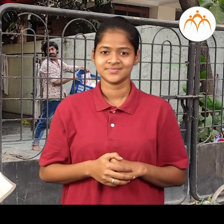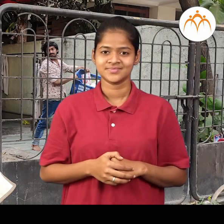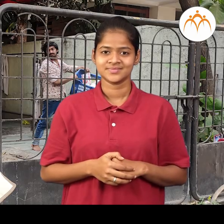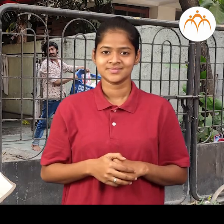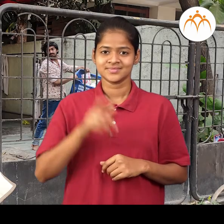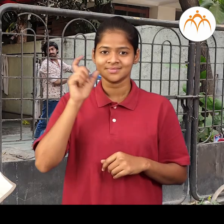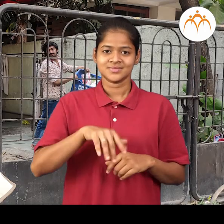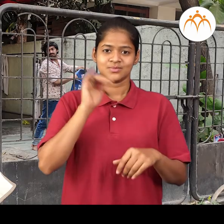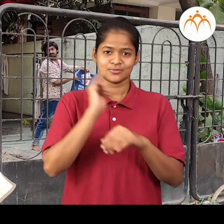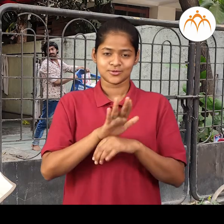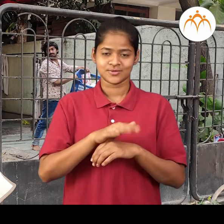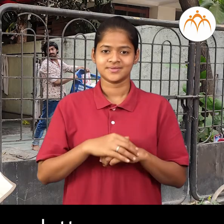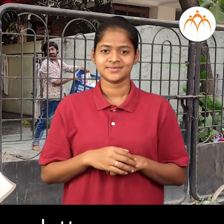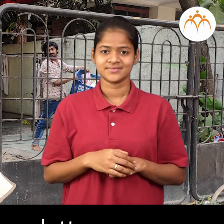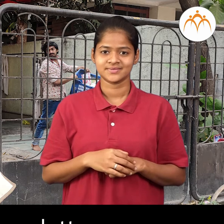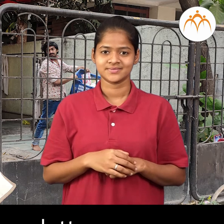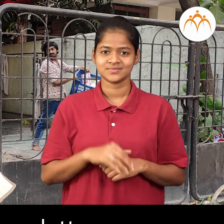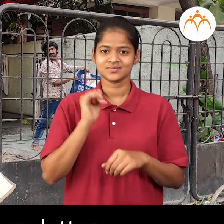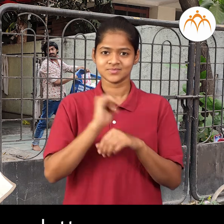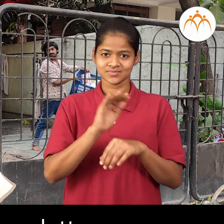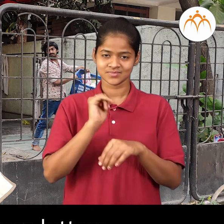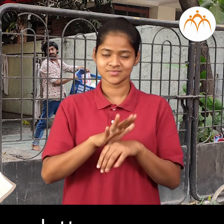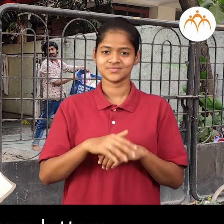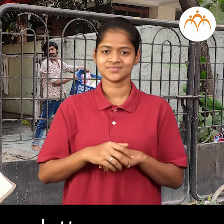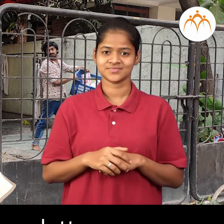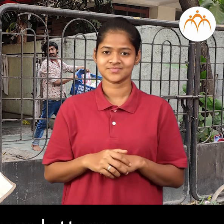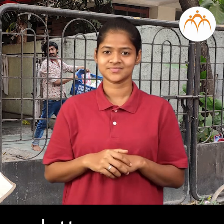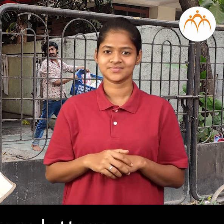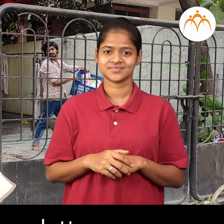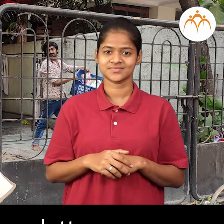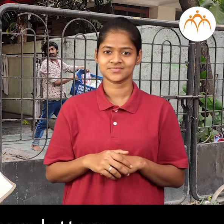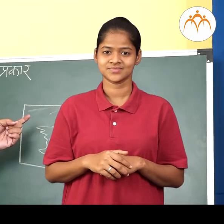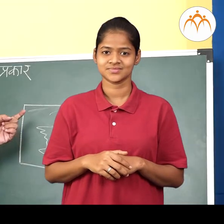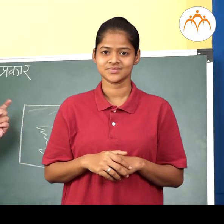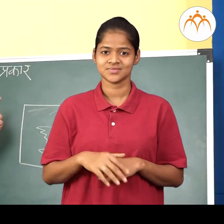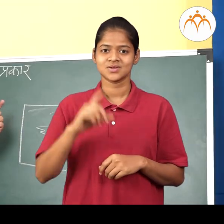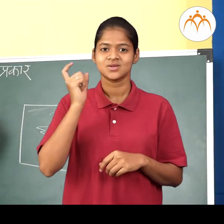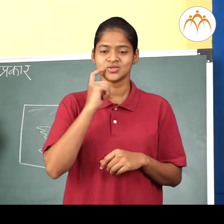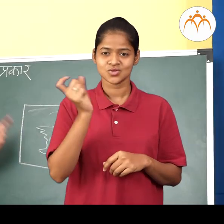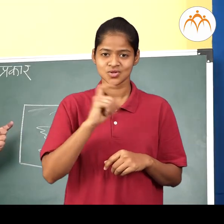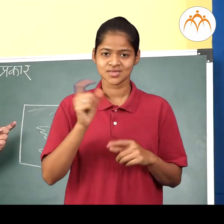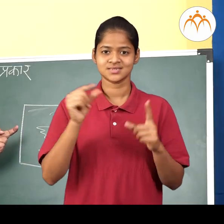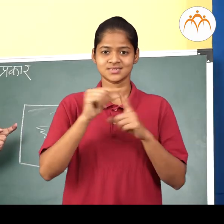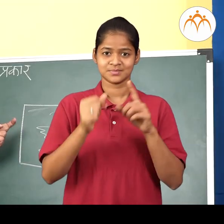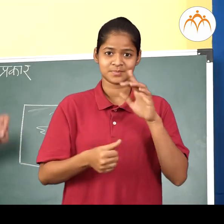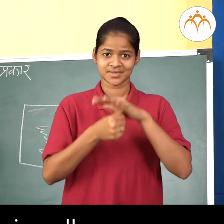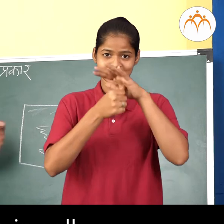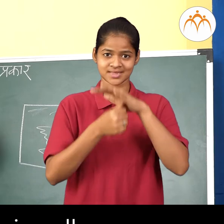Postman, postman delivers letters. Professor, professors